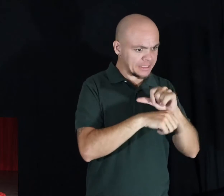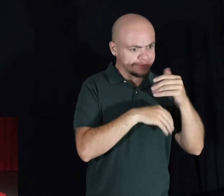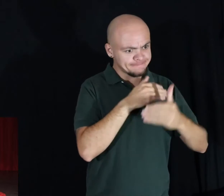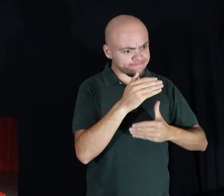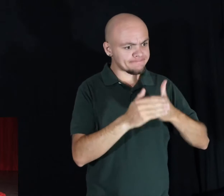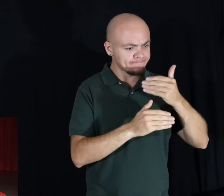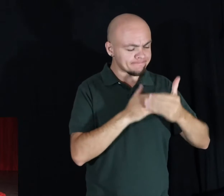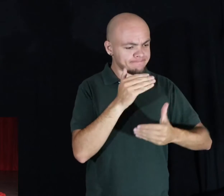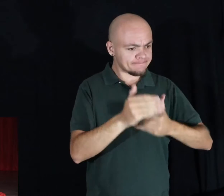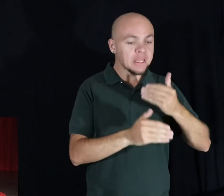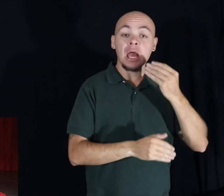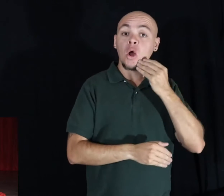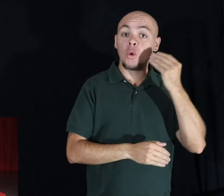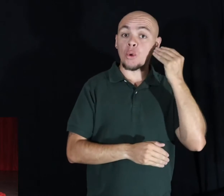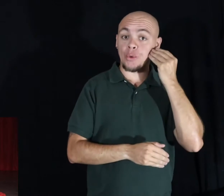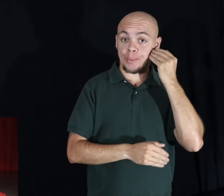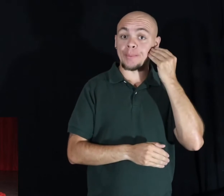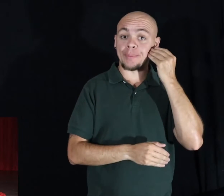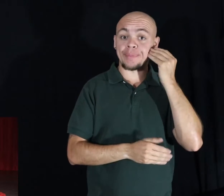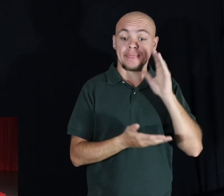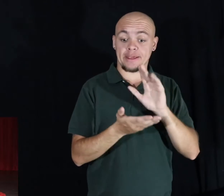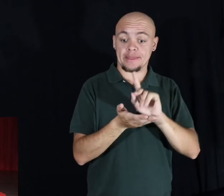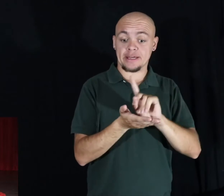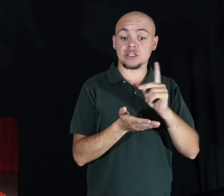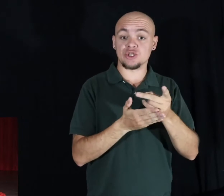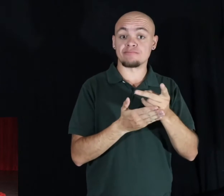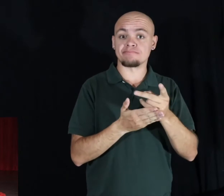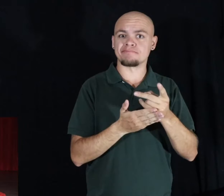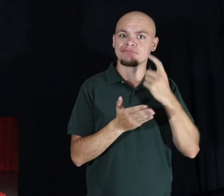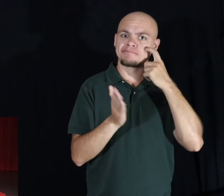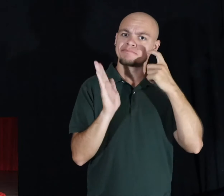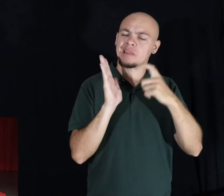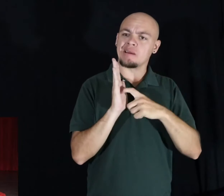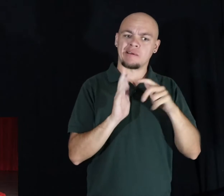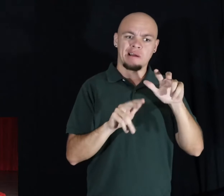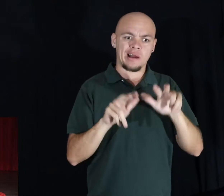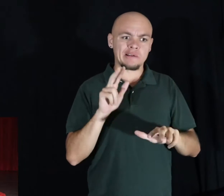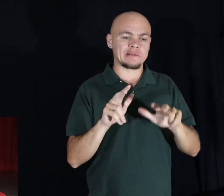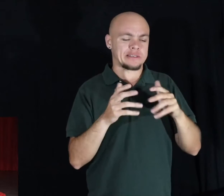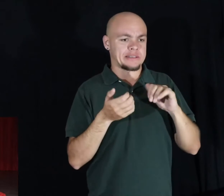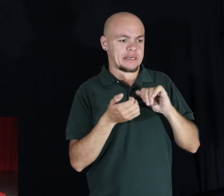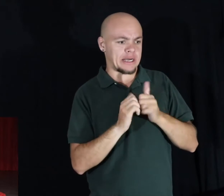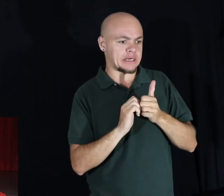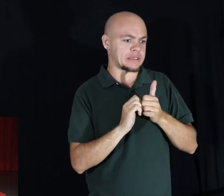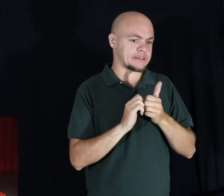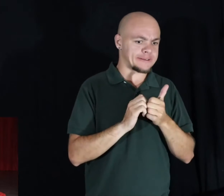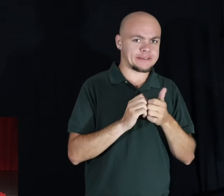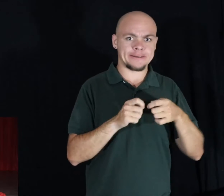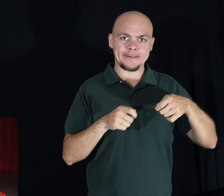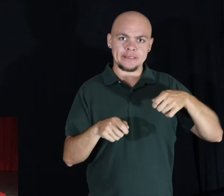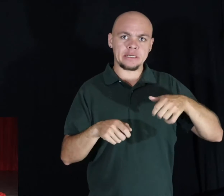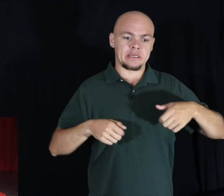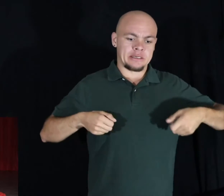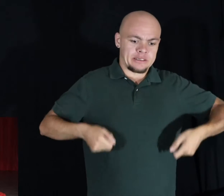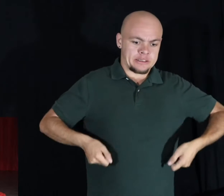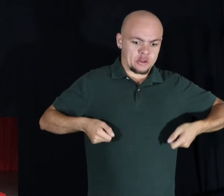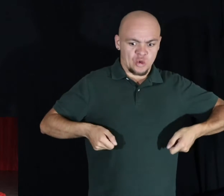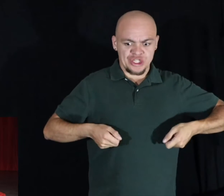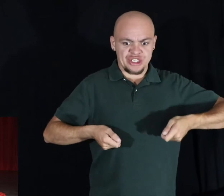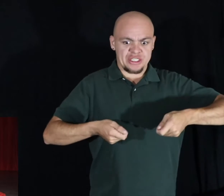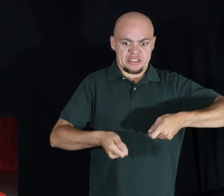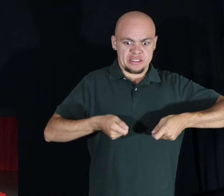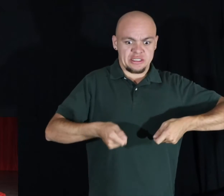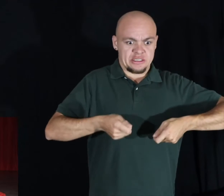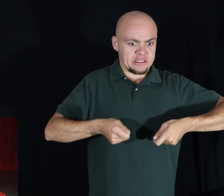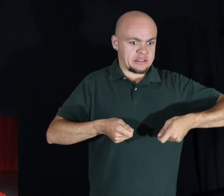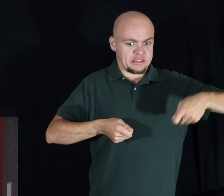While I was at home, in the kitchen, I often found myself awkwardly trying to maneuver, holding onto two crutches, hot